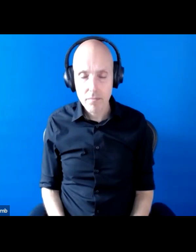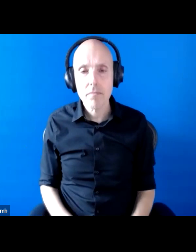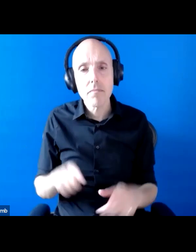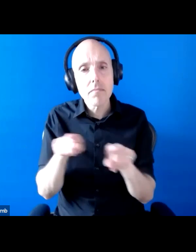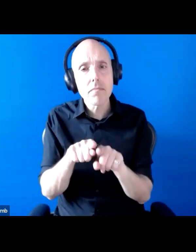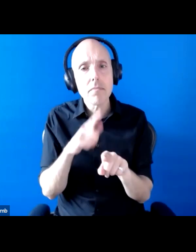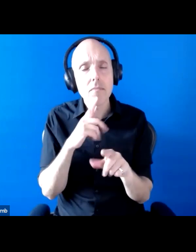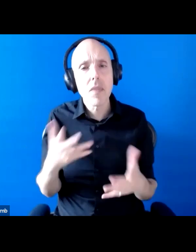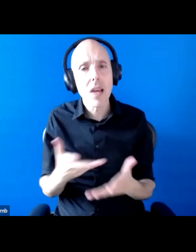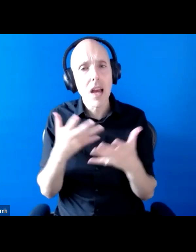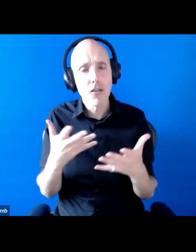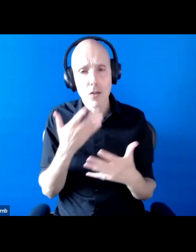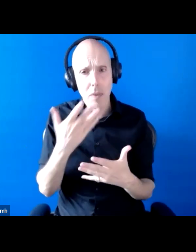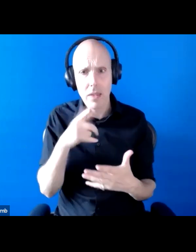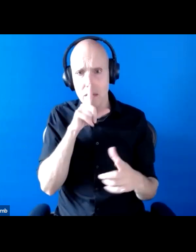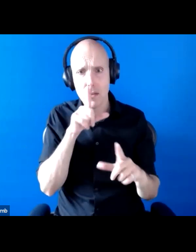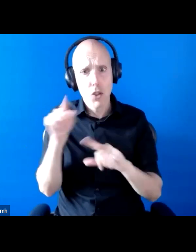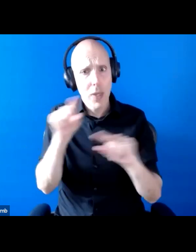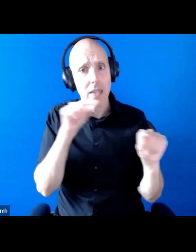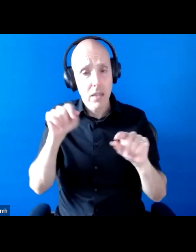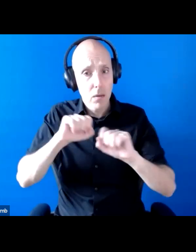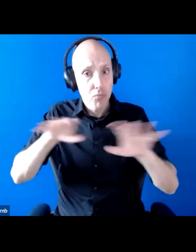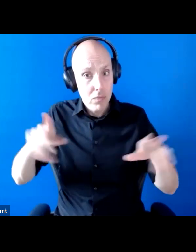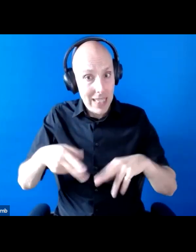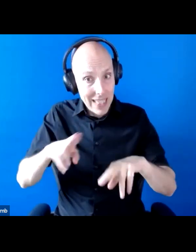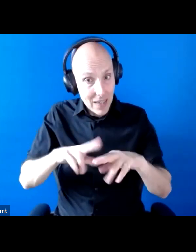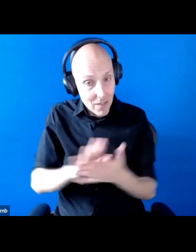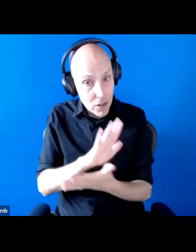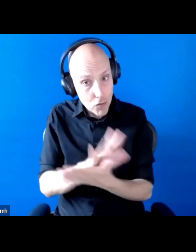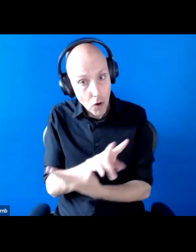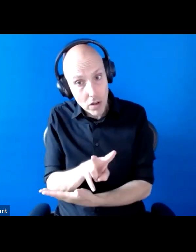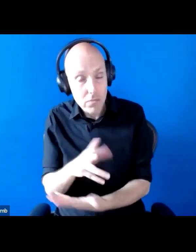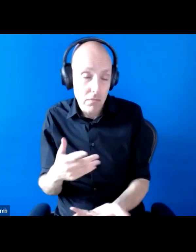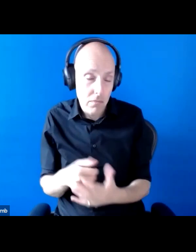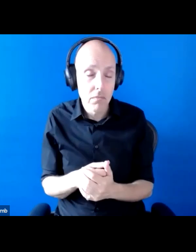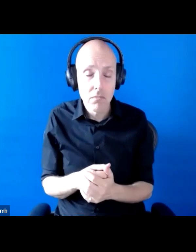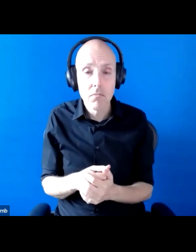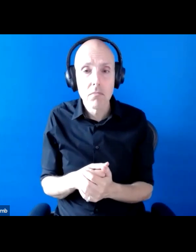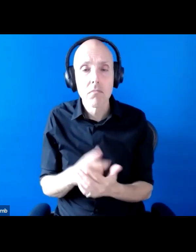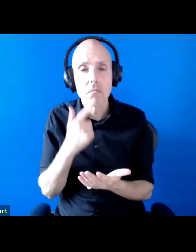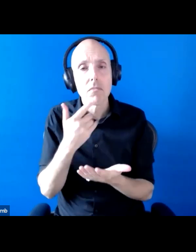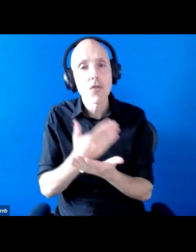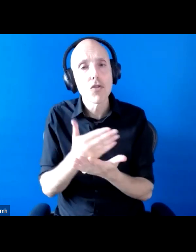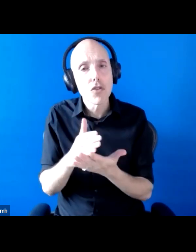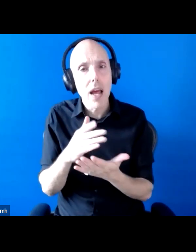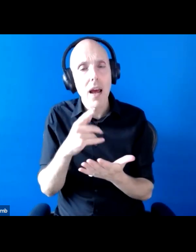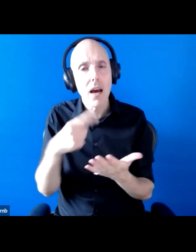to please tweet about the event if you're hopefully enjoying it and just share some of the discussion and the